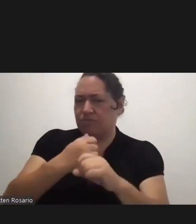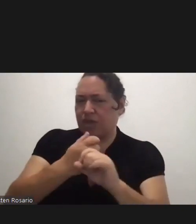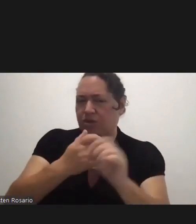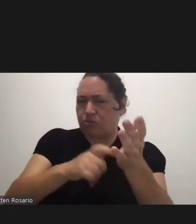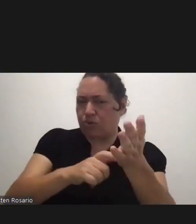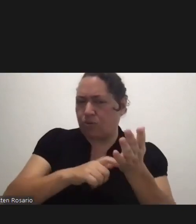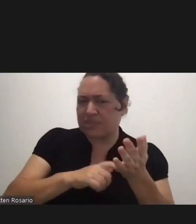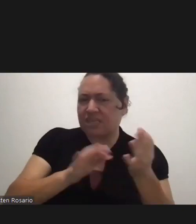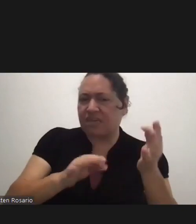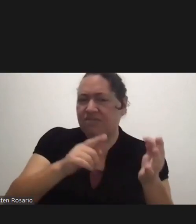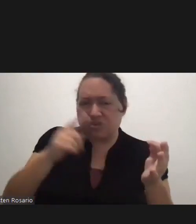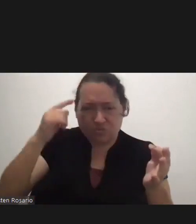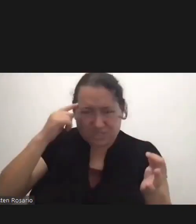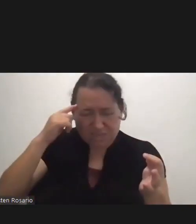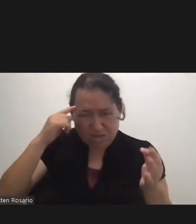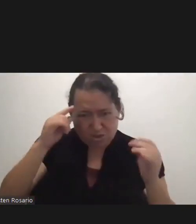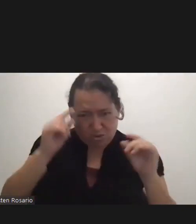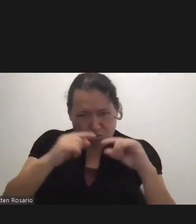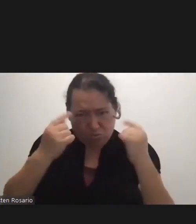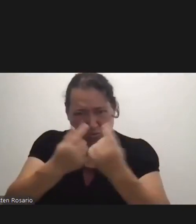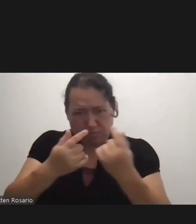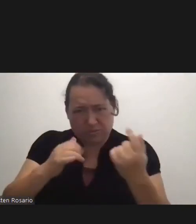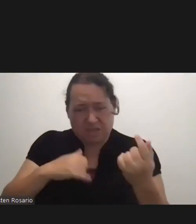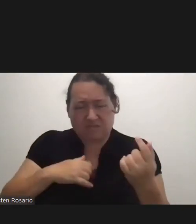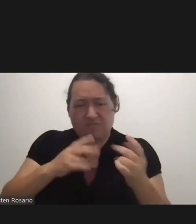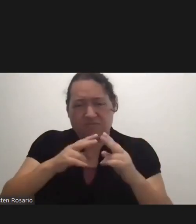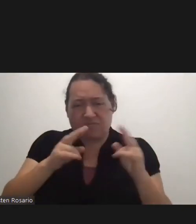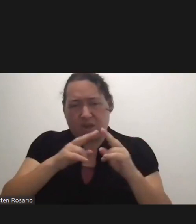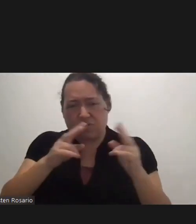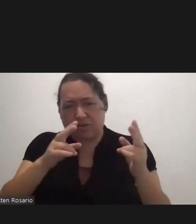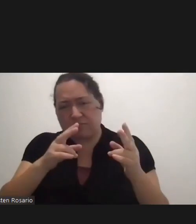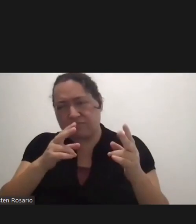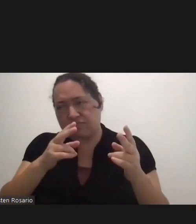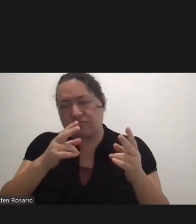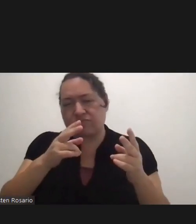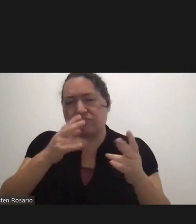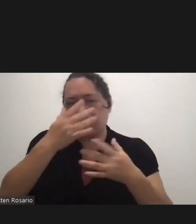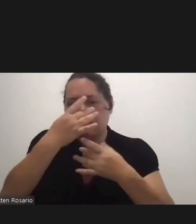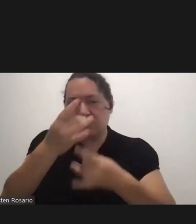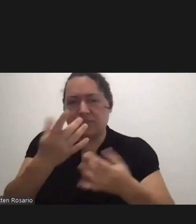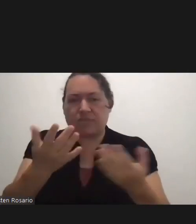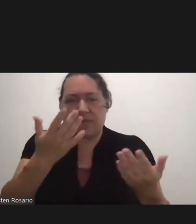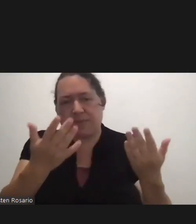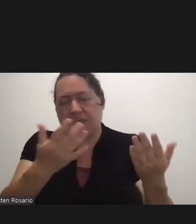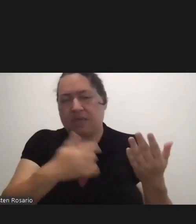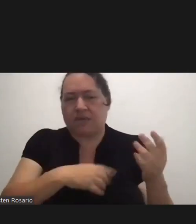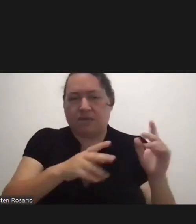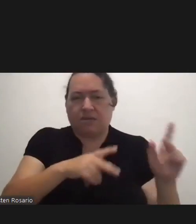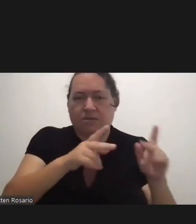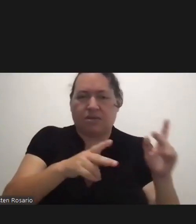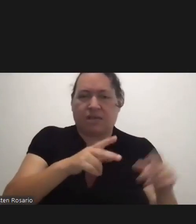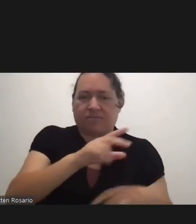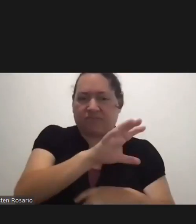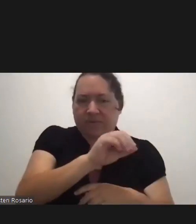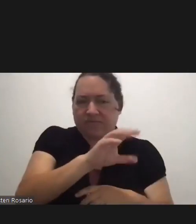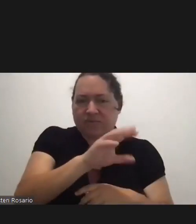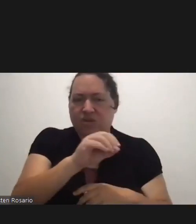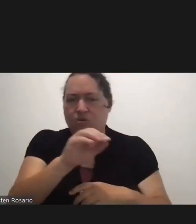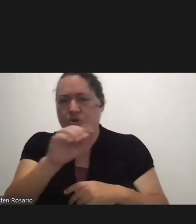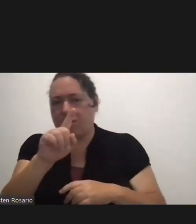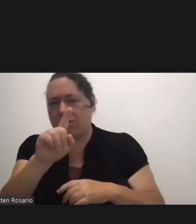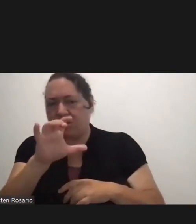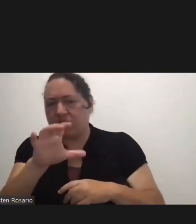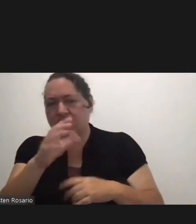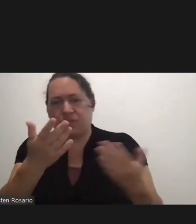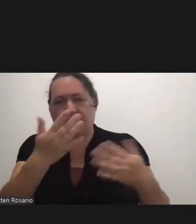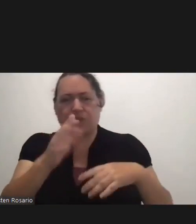a group that is very interested in a number like in, say, 50 or 80 or 100 persons, say, you know, your business or church